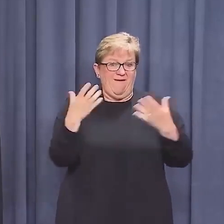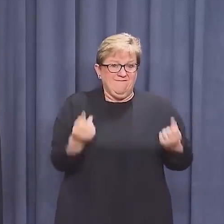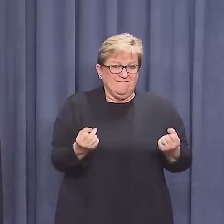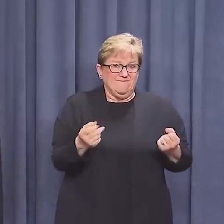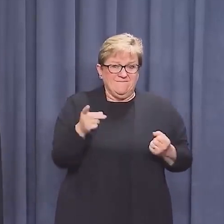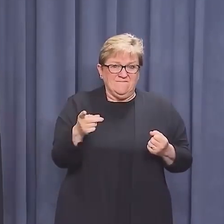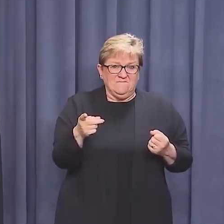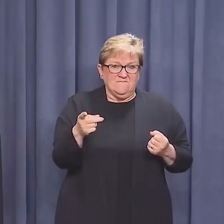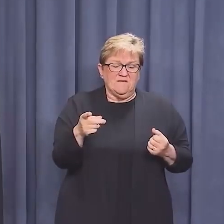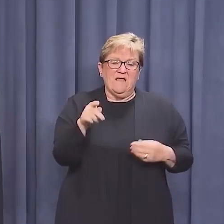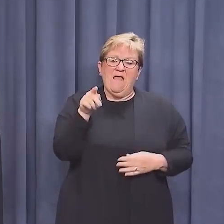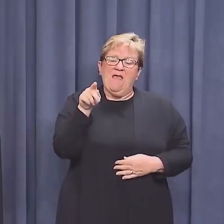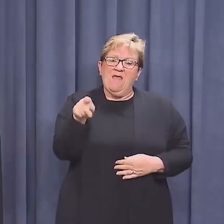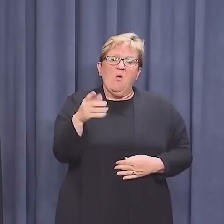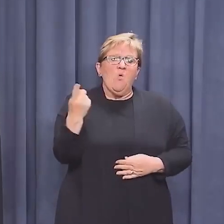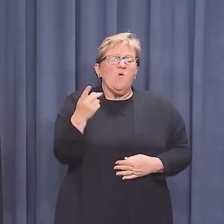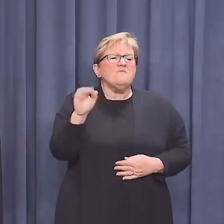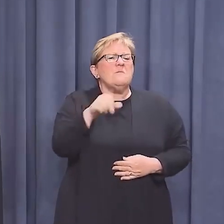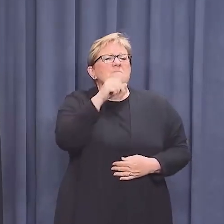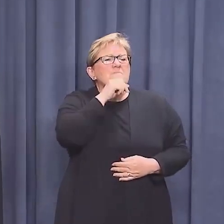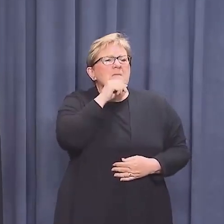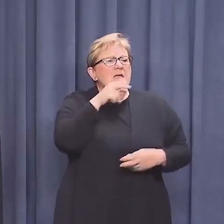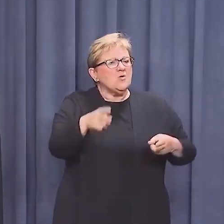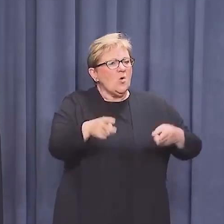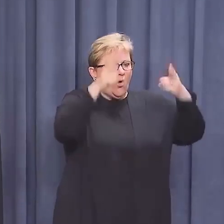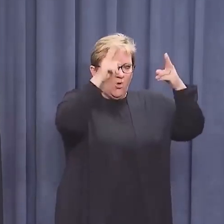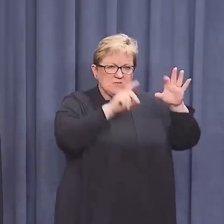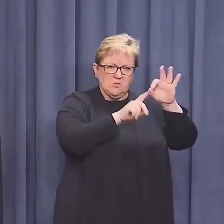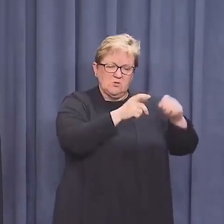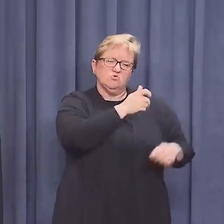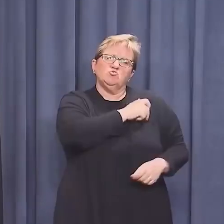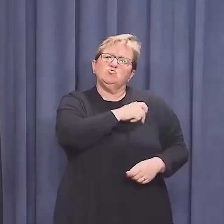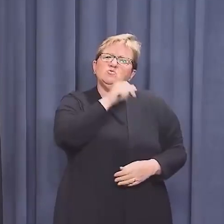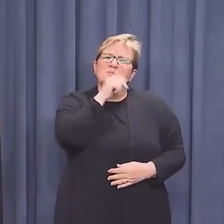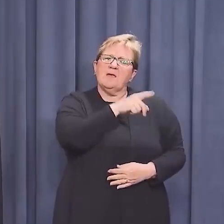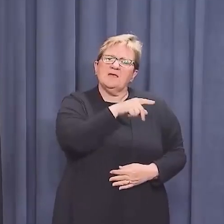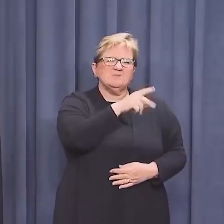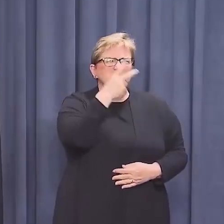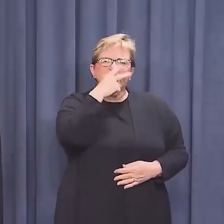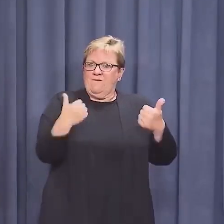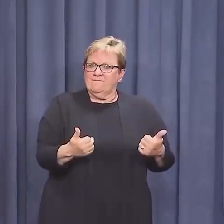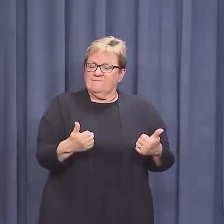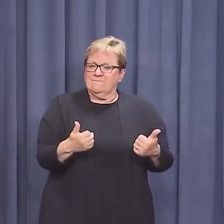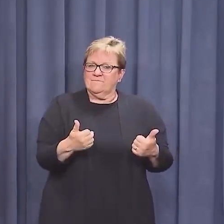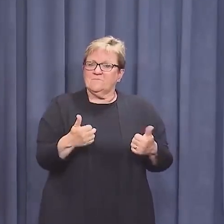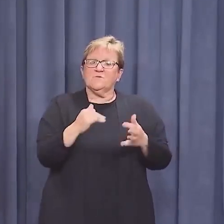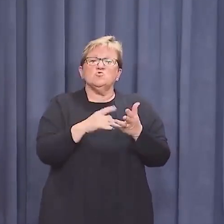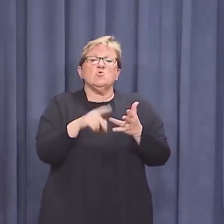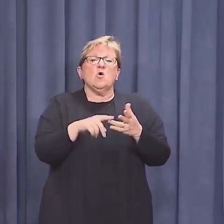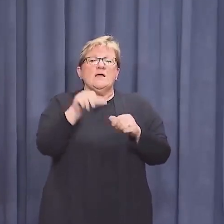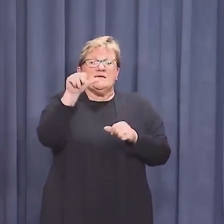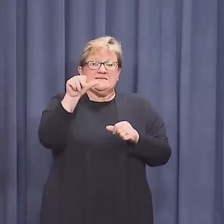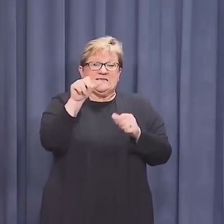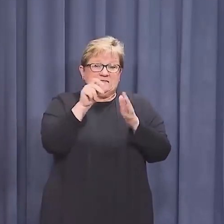That positive result has come from a male hotel quarantine security guard in his 20s. So beginning at